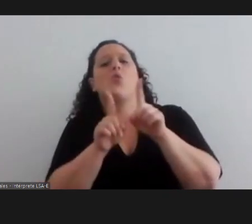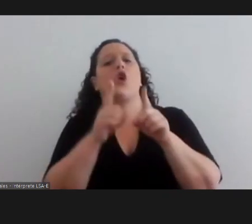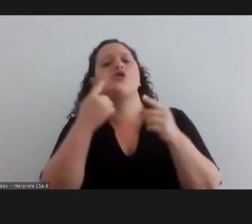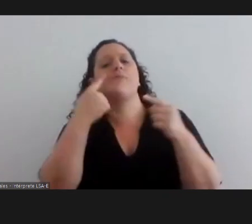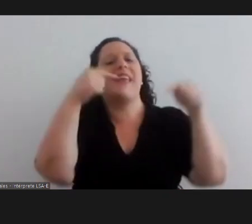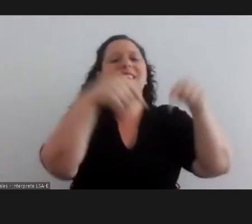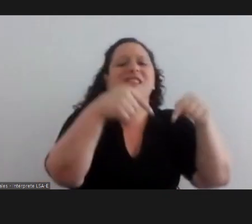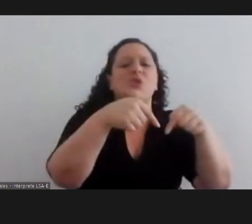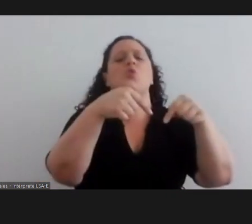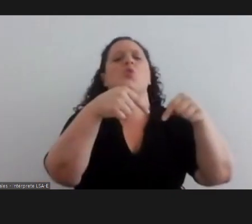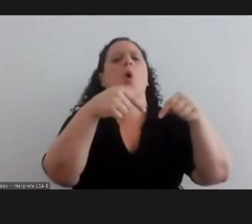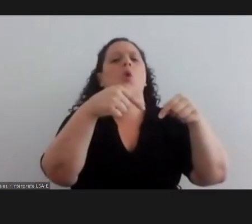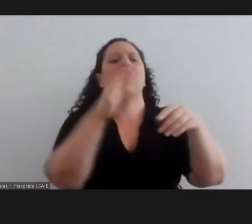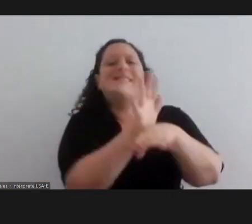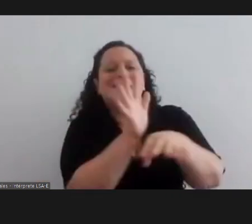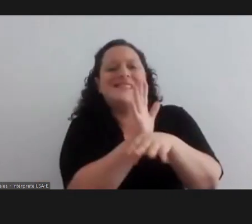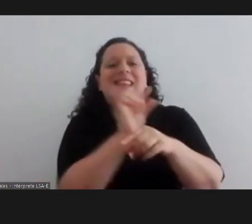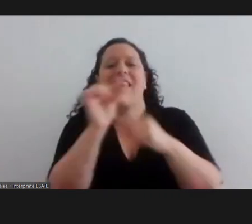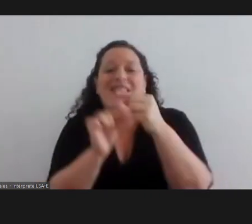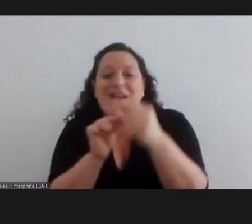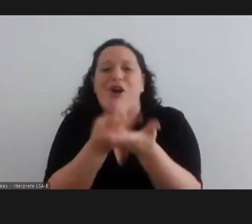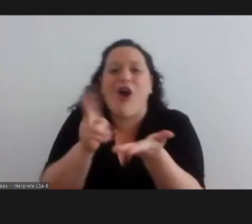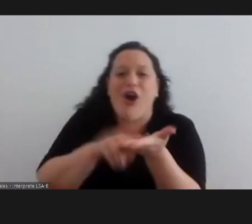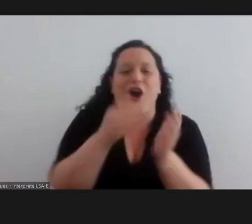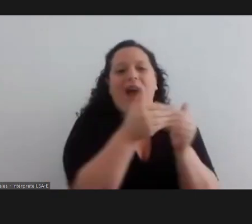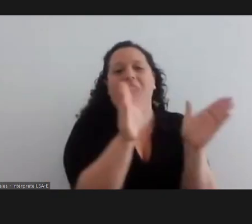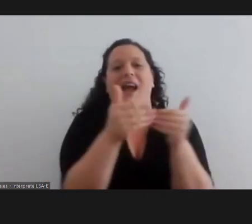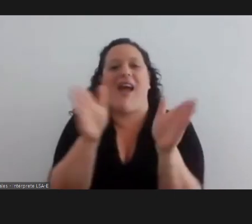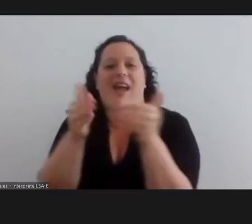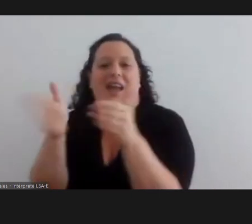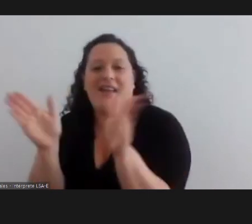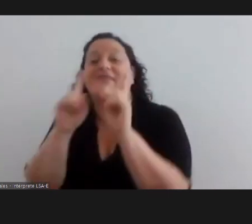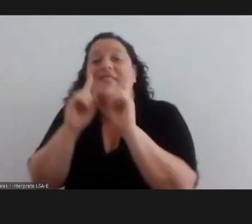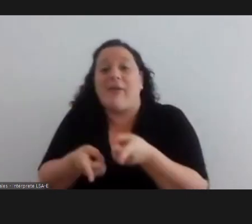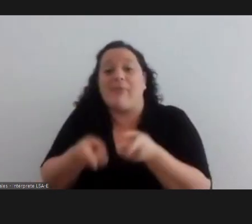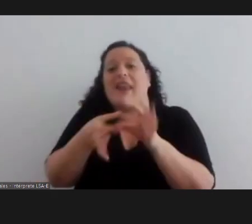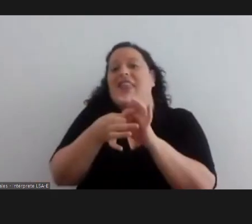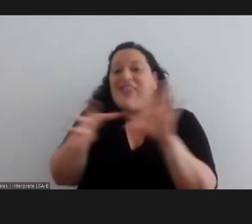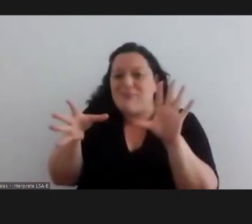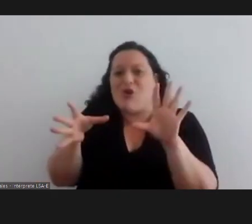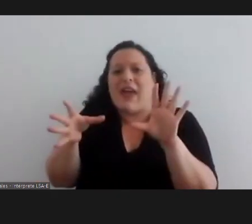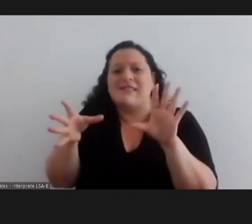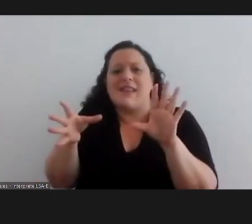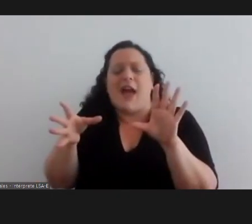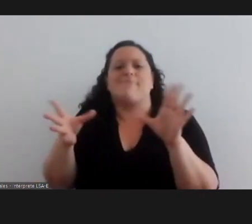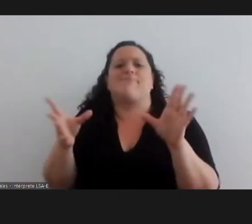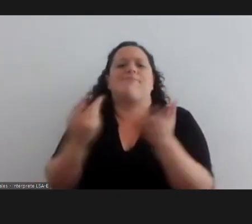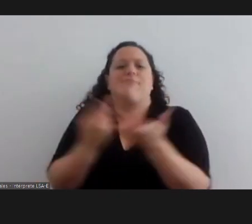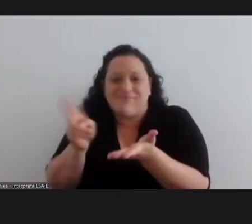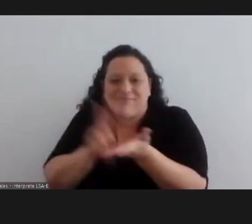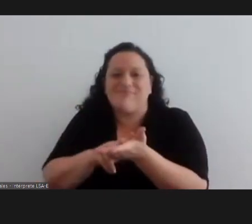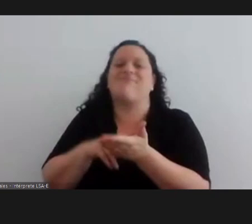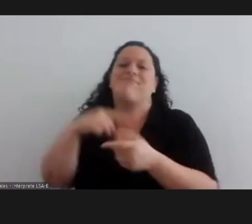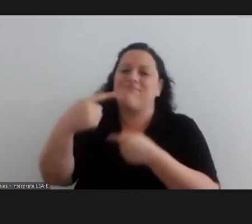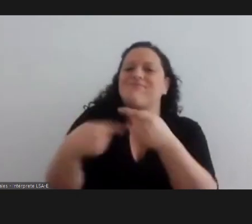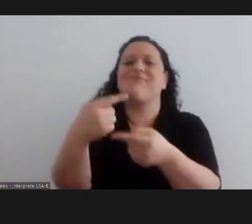schools that opened and and the return of democracy to our countries and the women's movements and the world